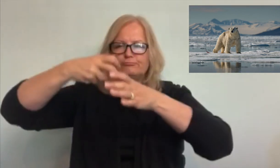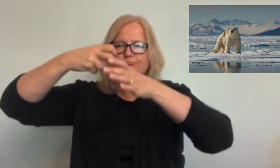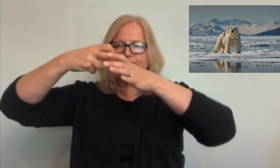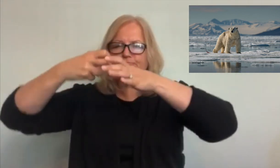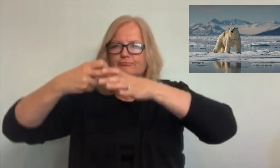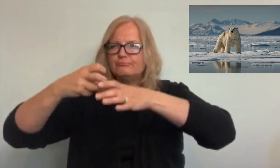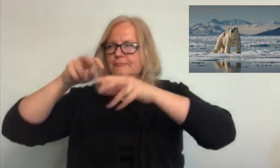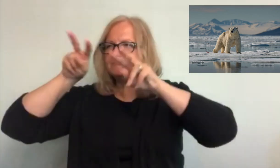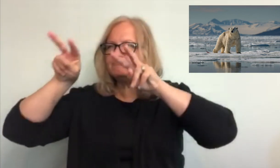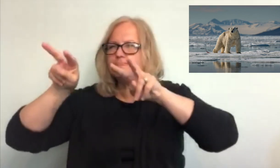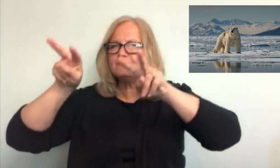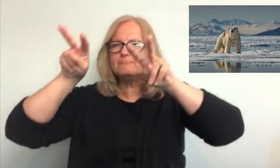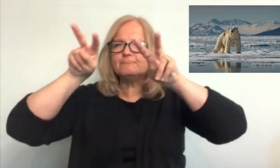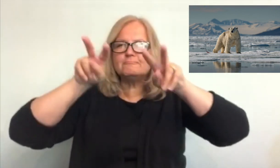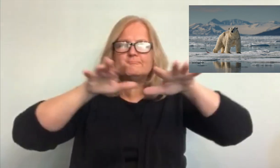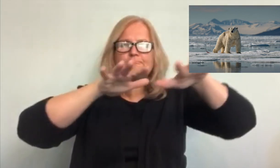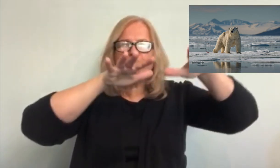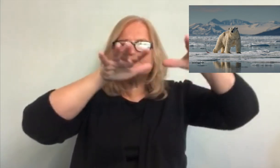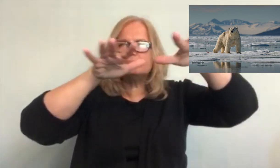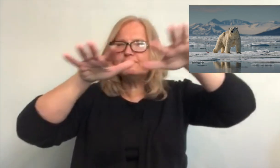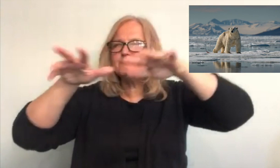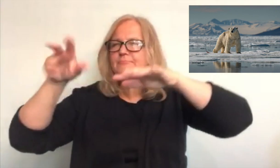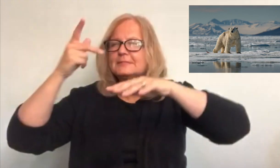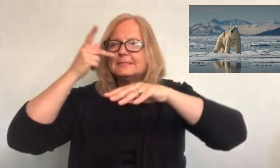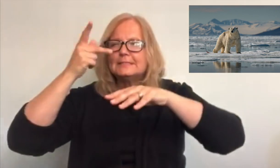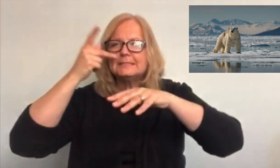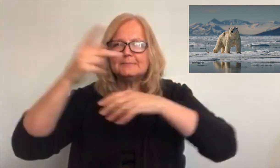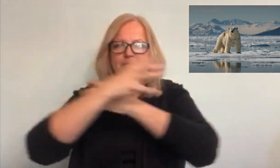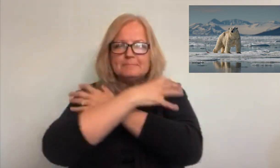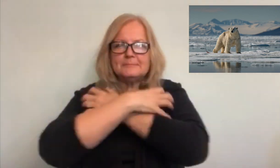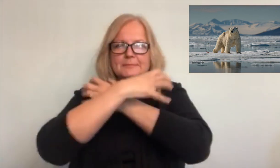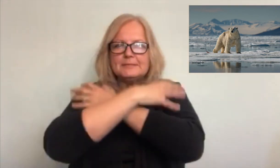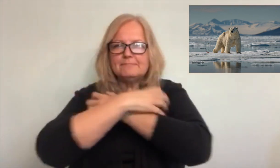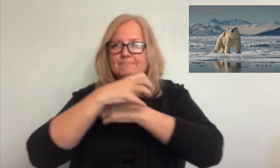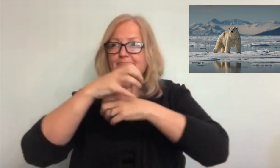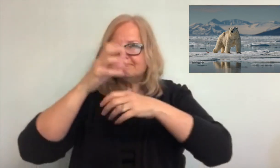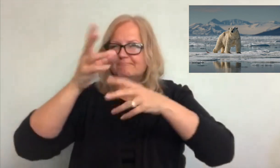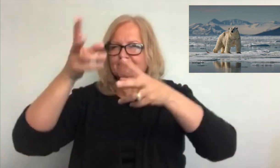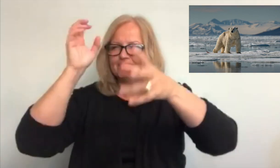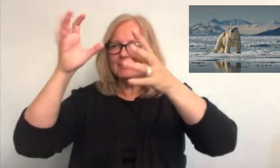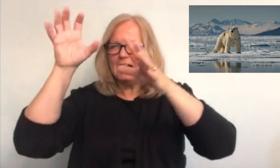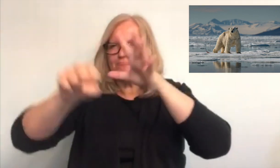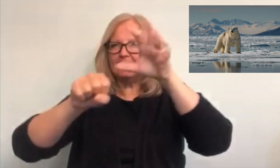Polar bears use sea ice as a platform on which they sit atop to hunt seals.